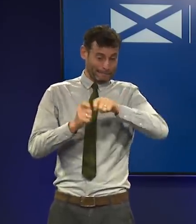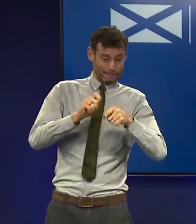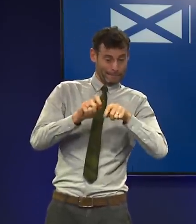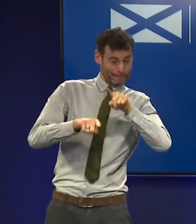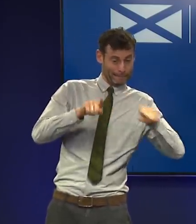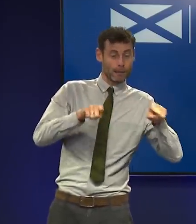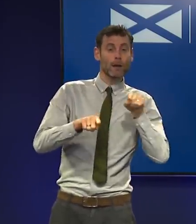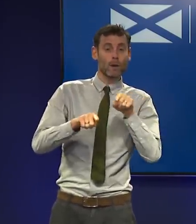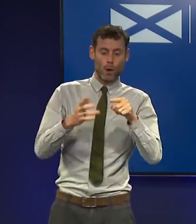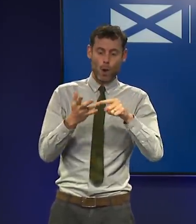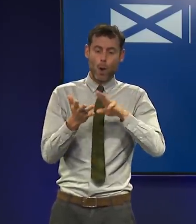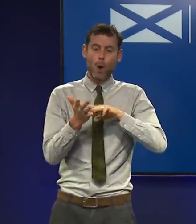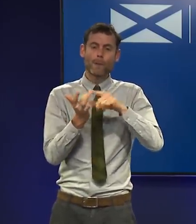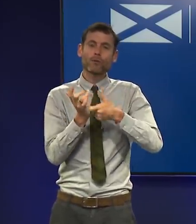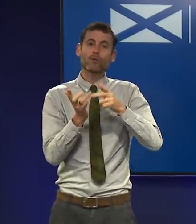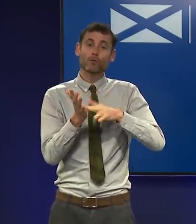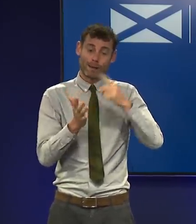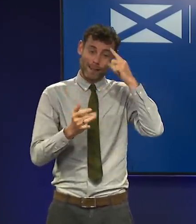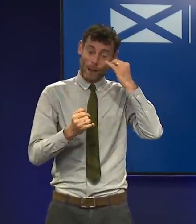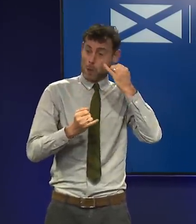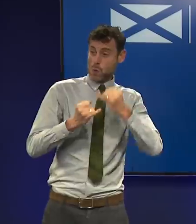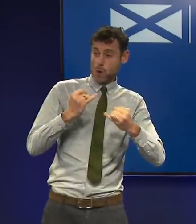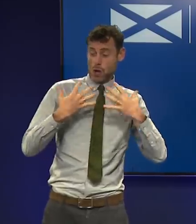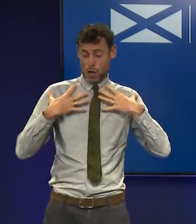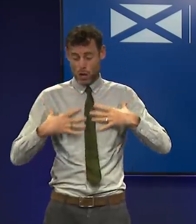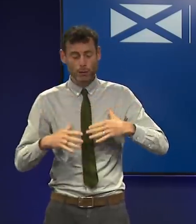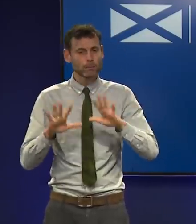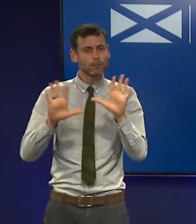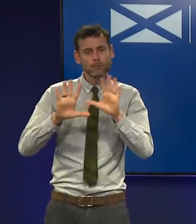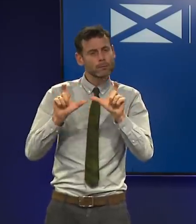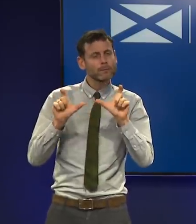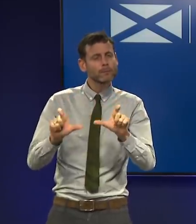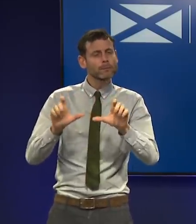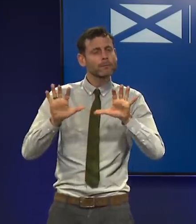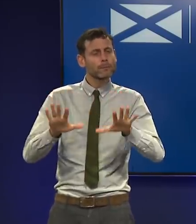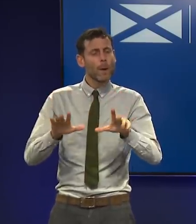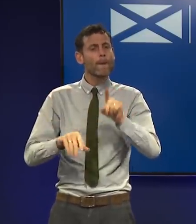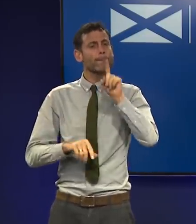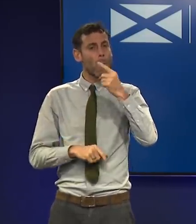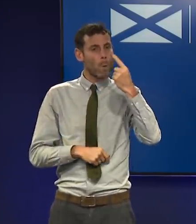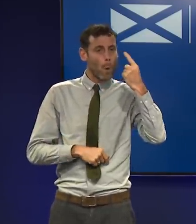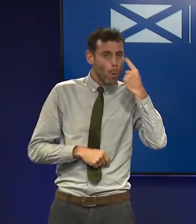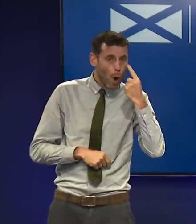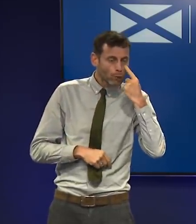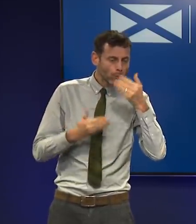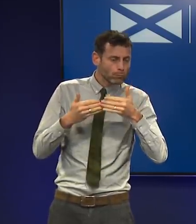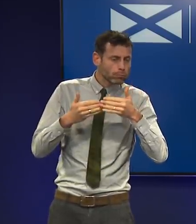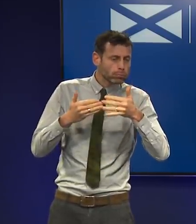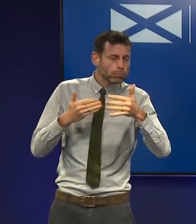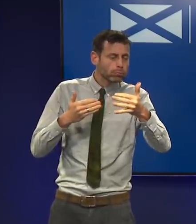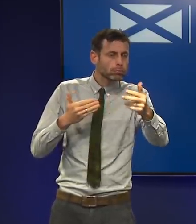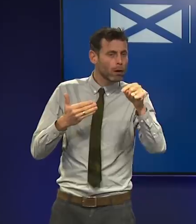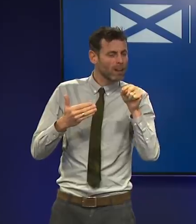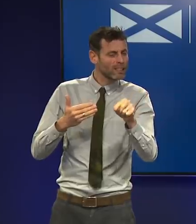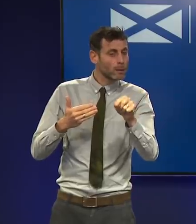Omicron is more severe. Now the days and weeks ahead will tell all of us much more about the nature of this variant